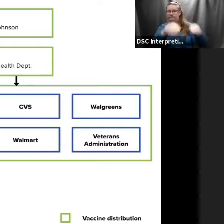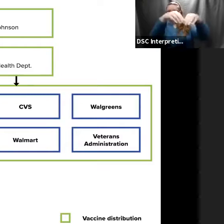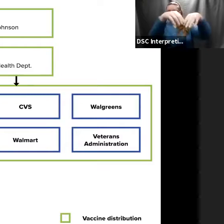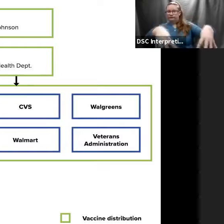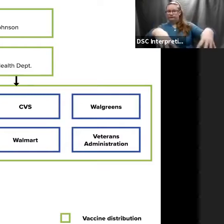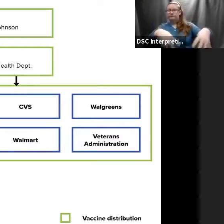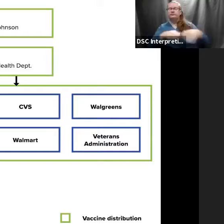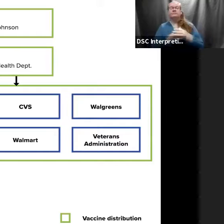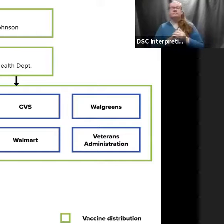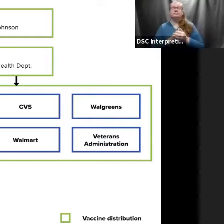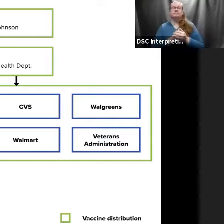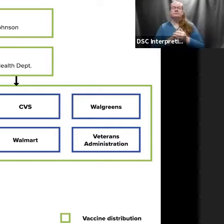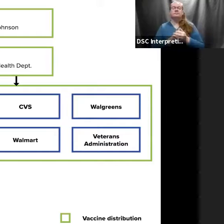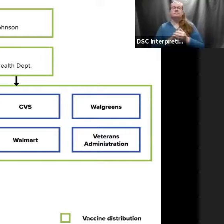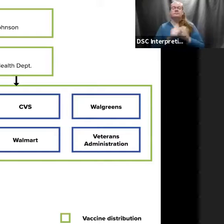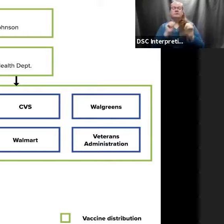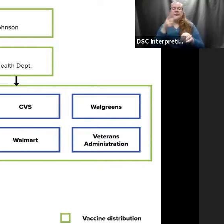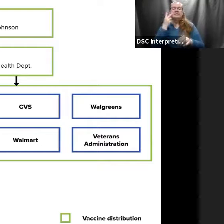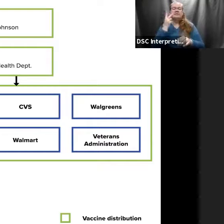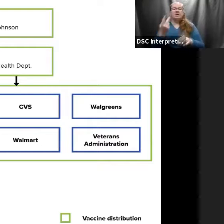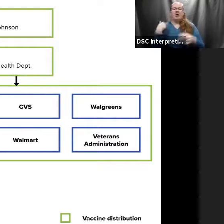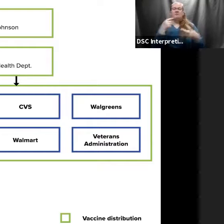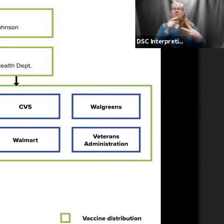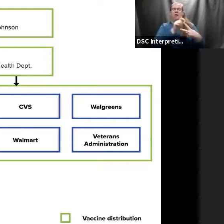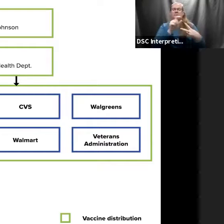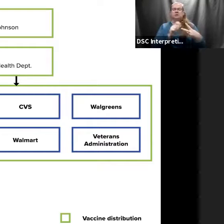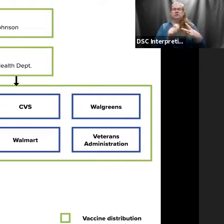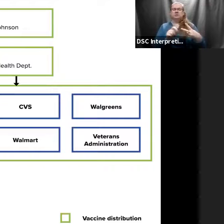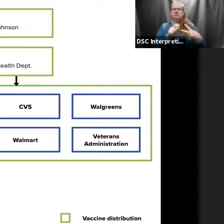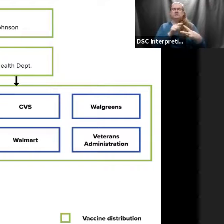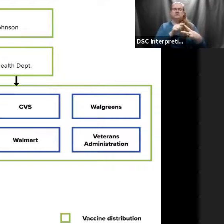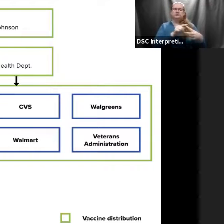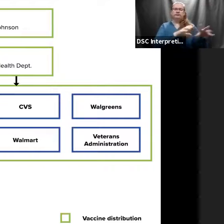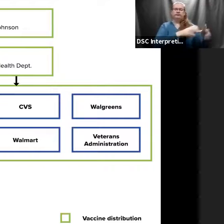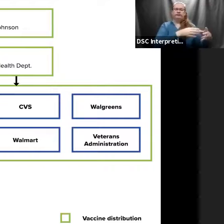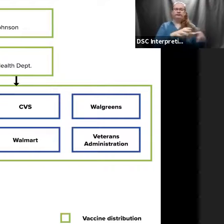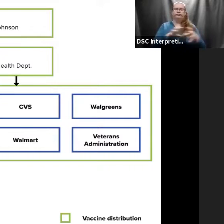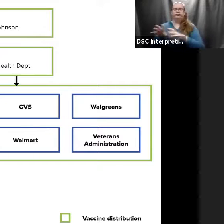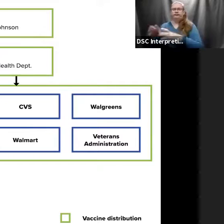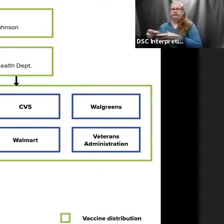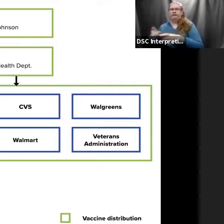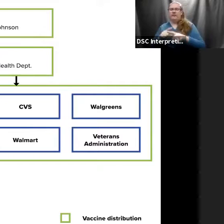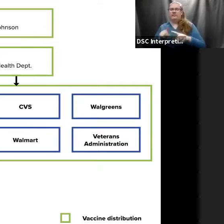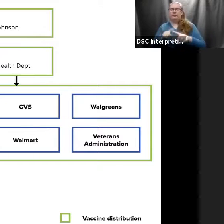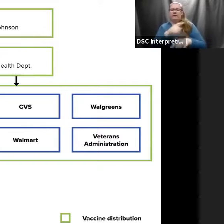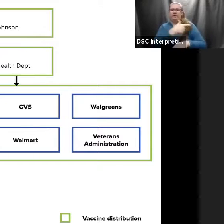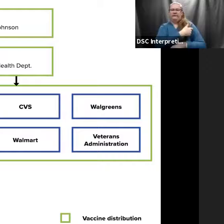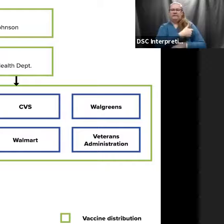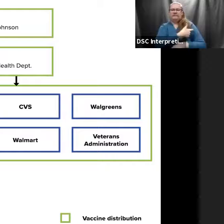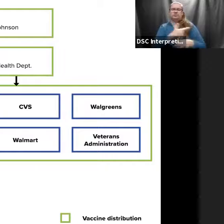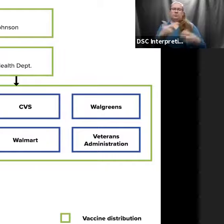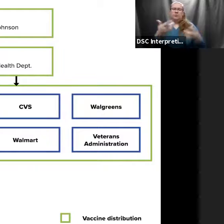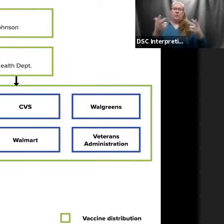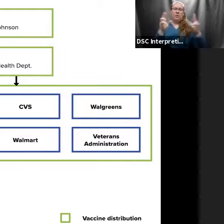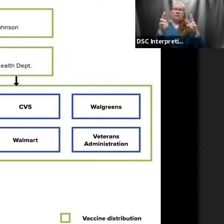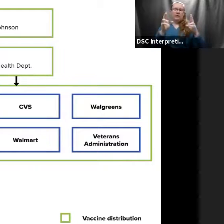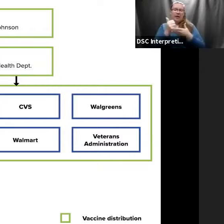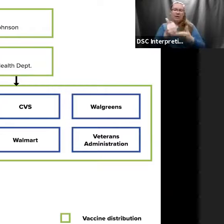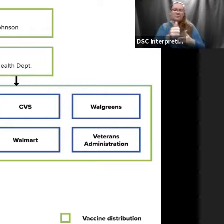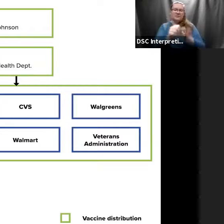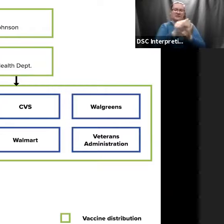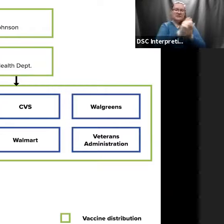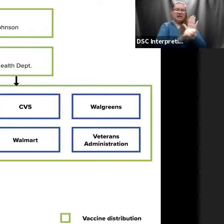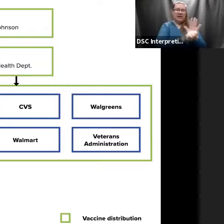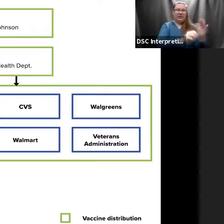Again, you, you can see that there's, there's two different, you know, pots, if you would, of vaccine. Hopefully this does help you out. You see the state versus the